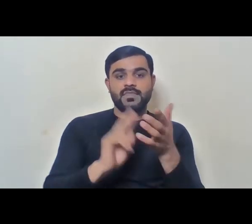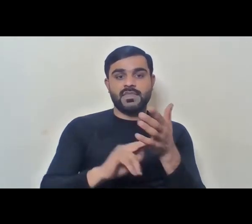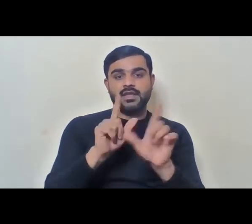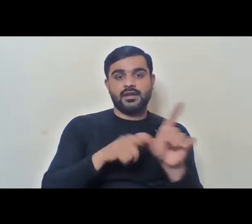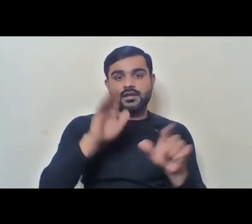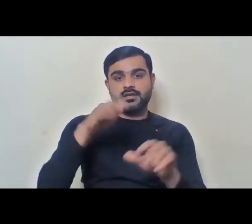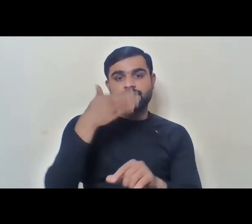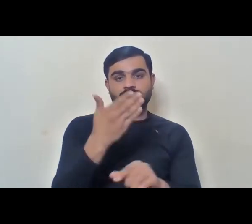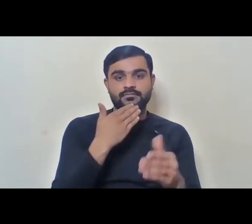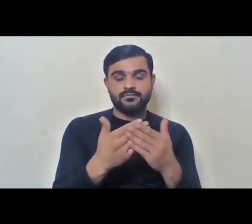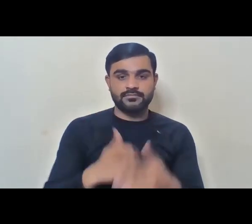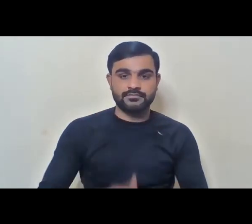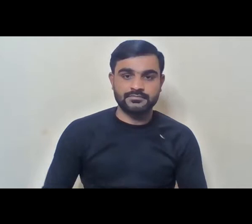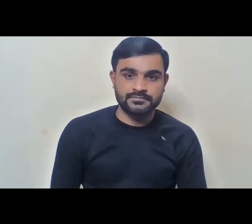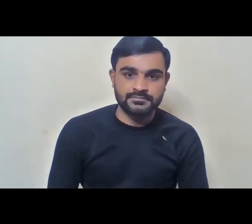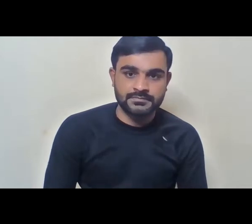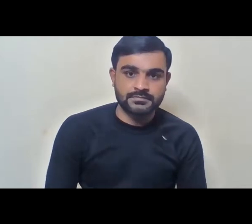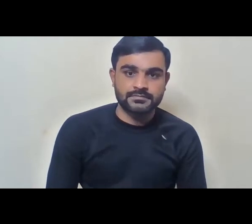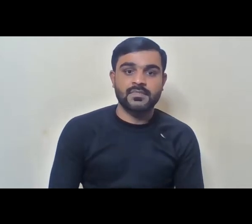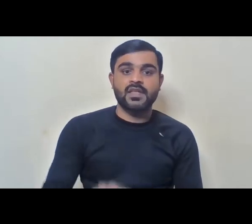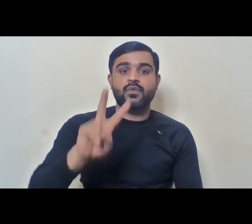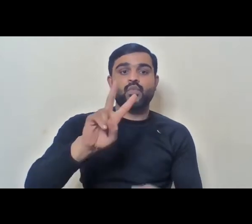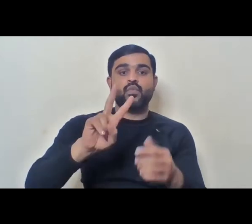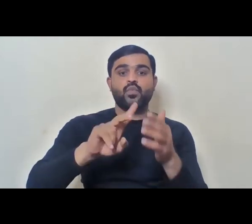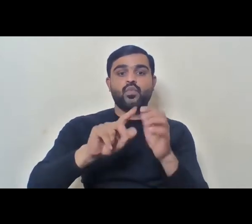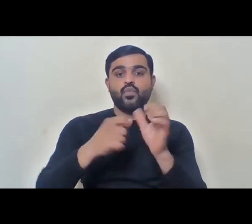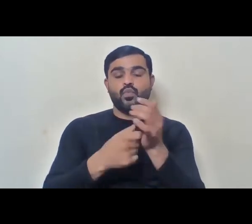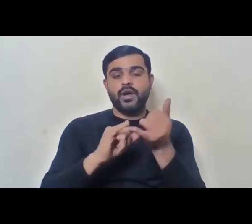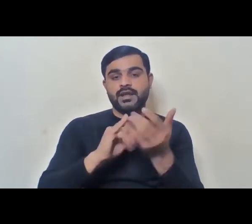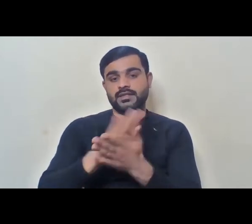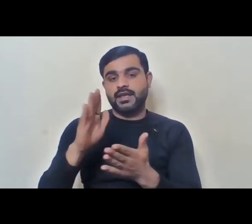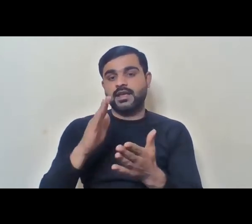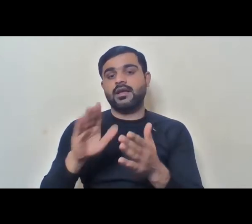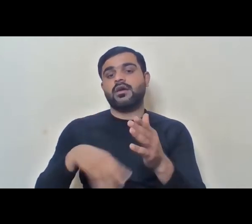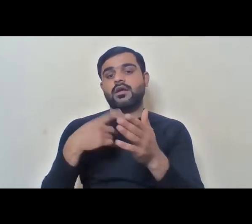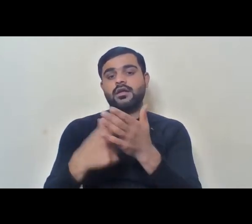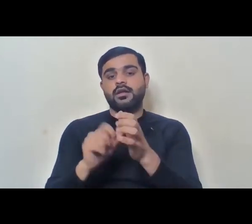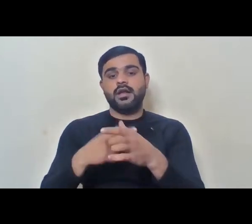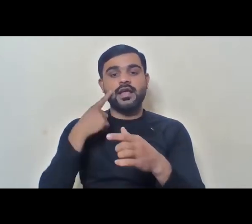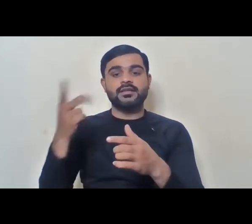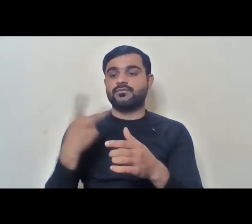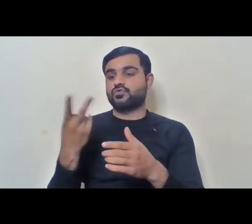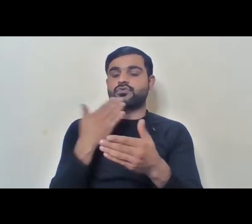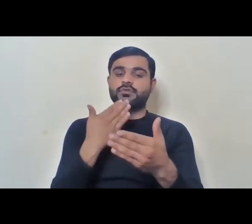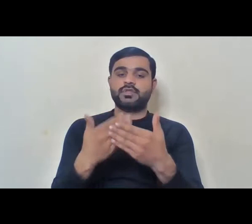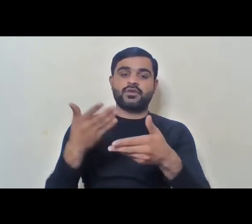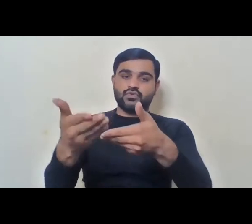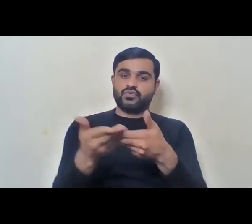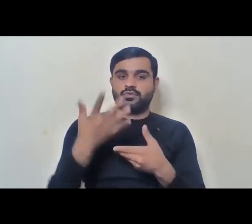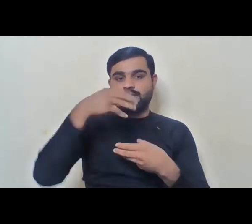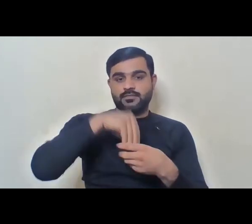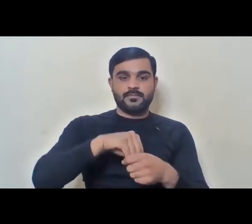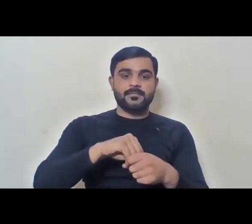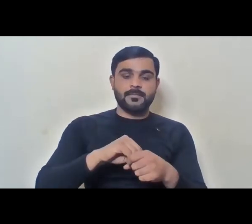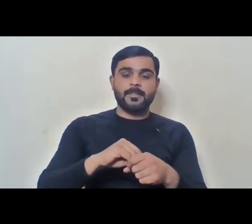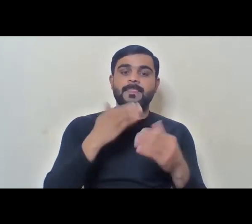Thank you. Thank you, Varsha and thank you, Rajiv, for inviting me. And really thank you